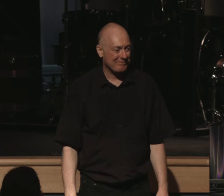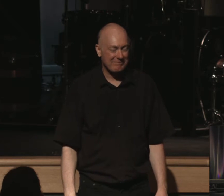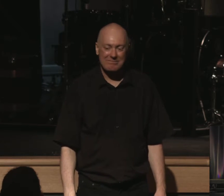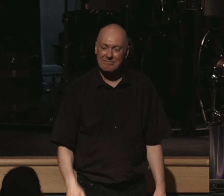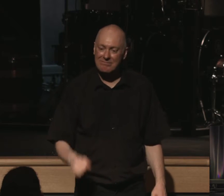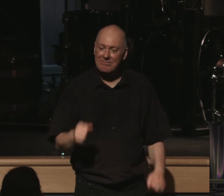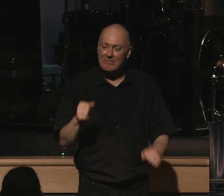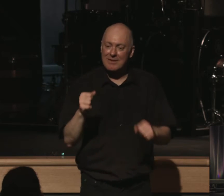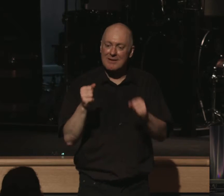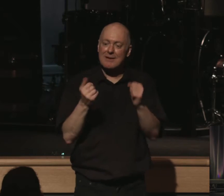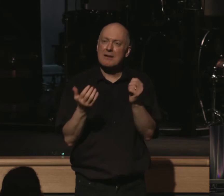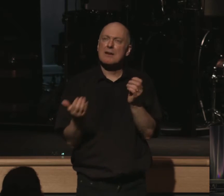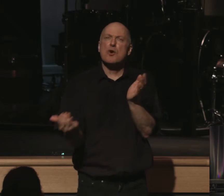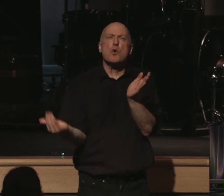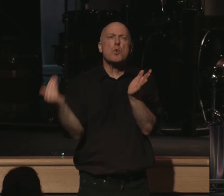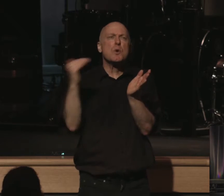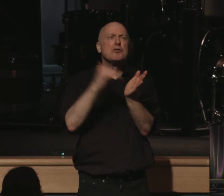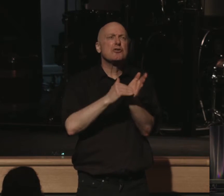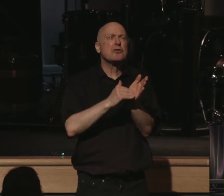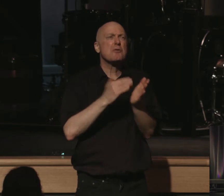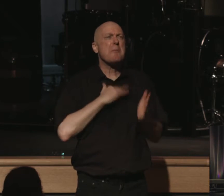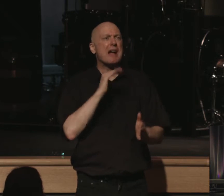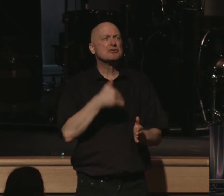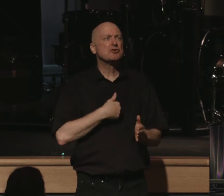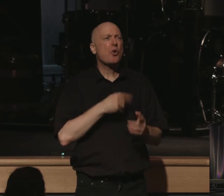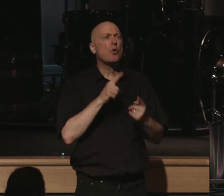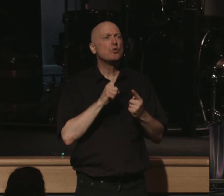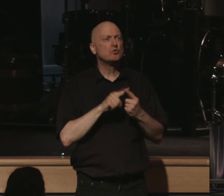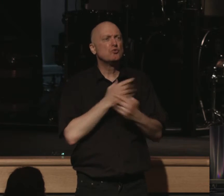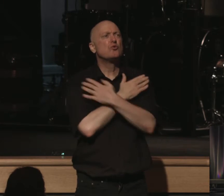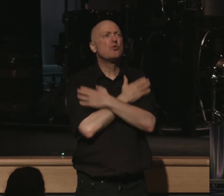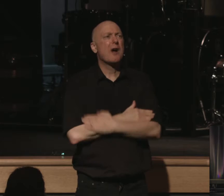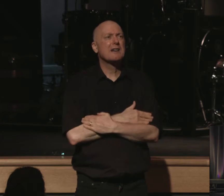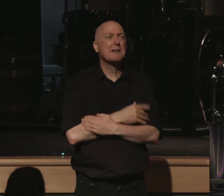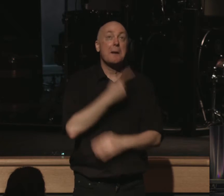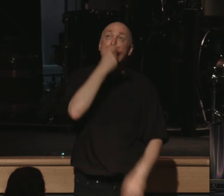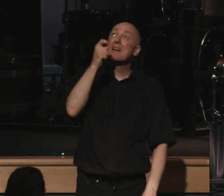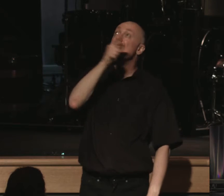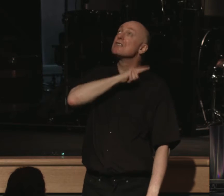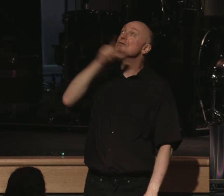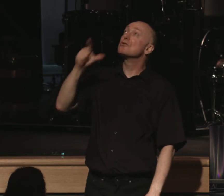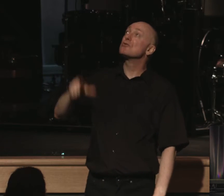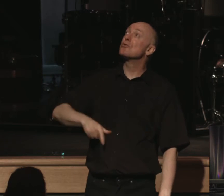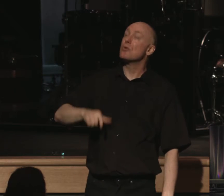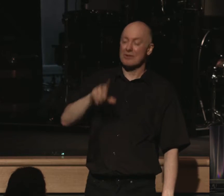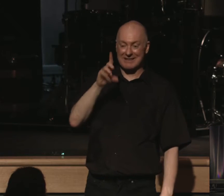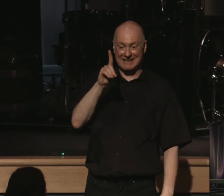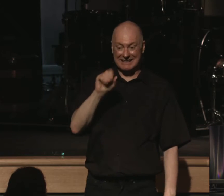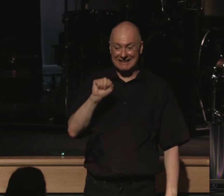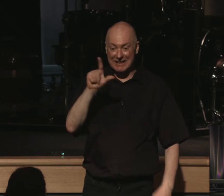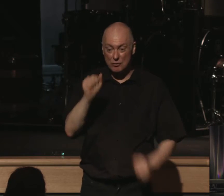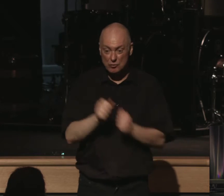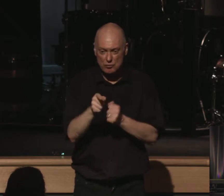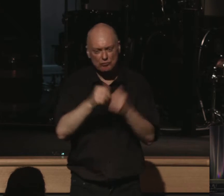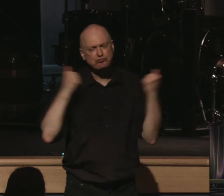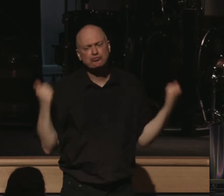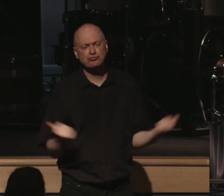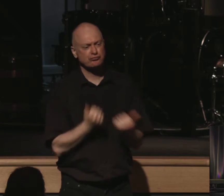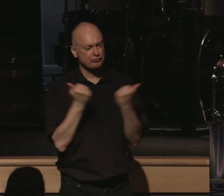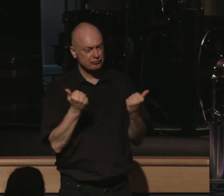Return, oh my soul, to your rest. For the Lord has dealt bountifully with you. You know where